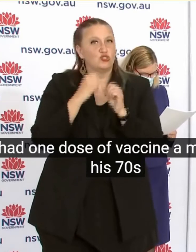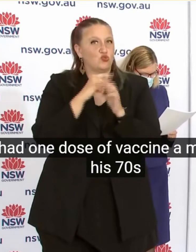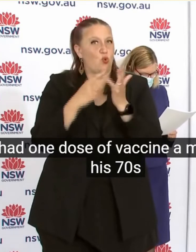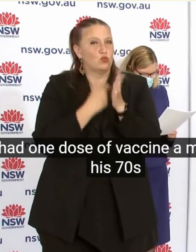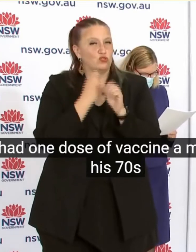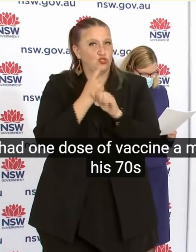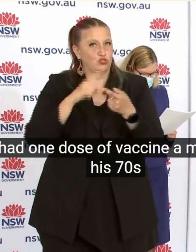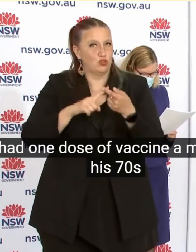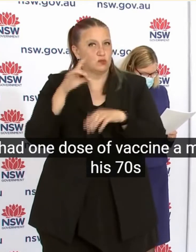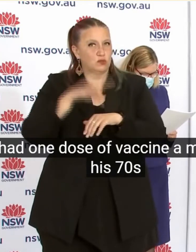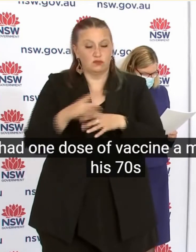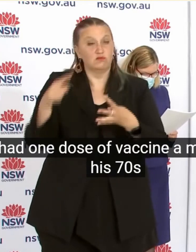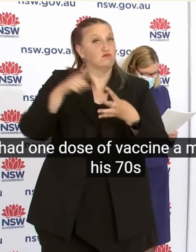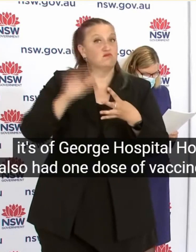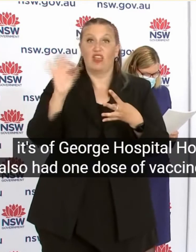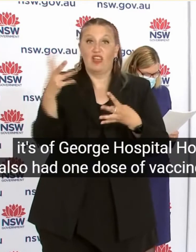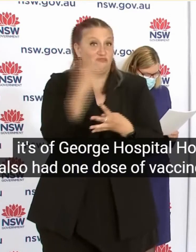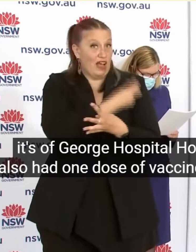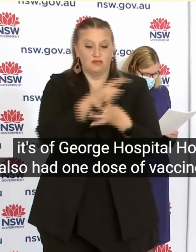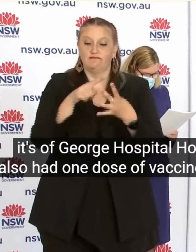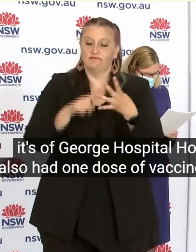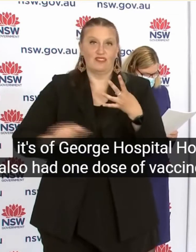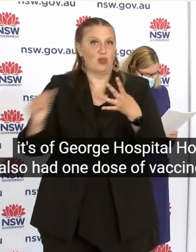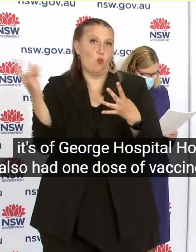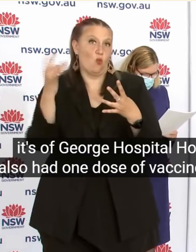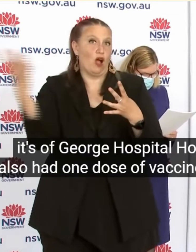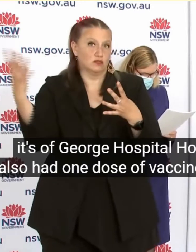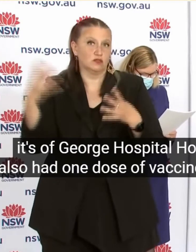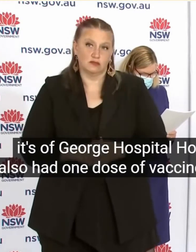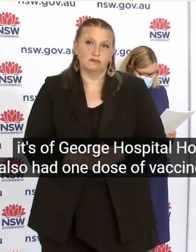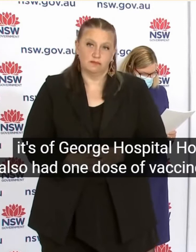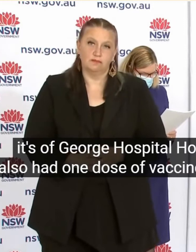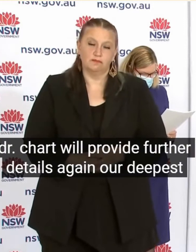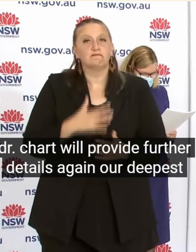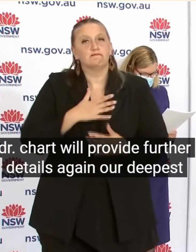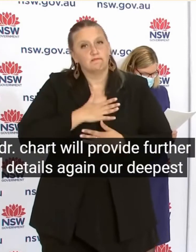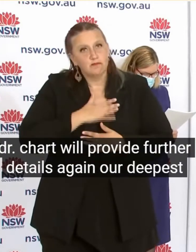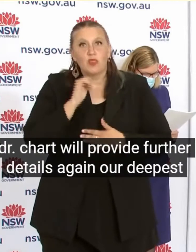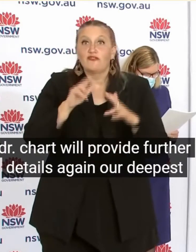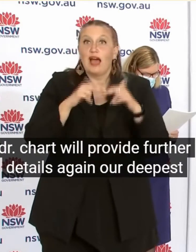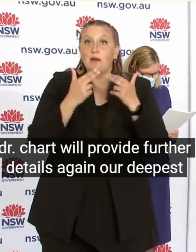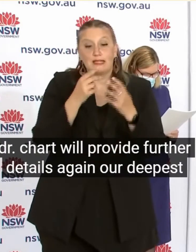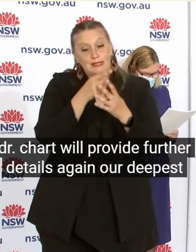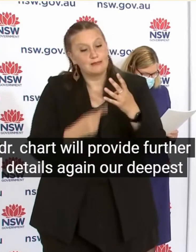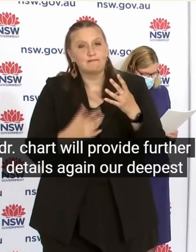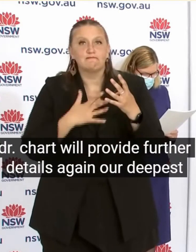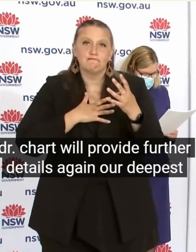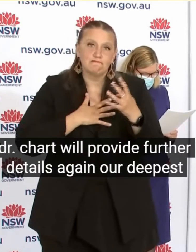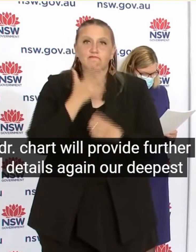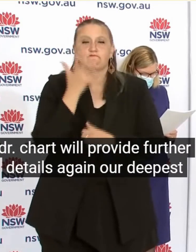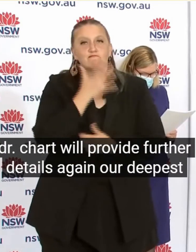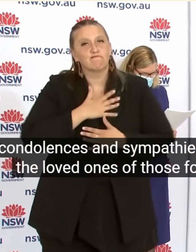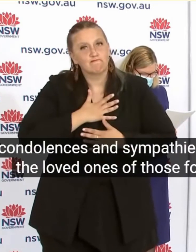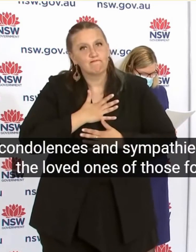vaccine And Dr Chant will provide further details Again, our deepest condolences And sympathies to the loved ones Of those four